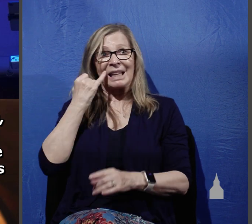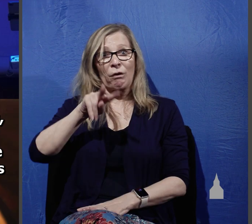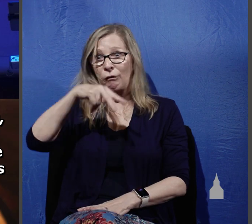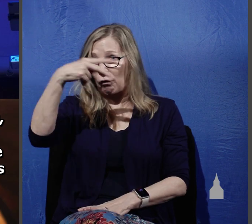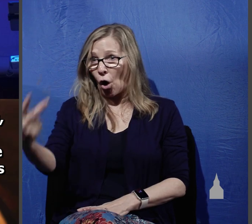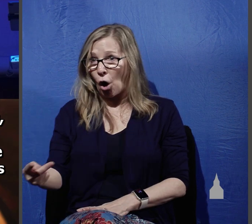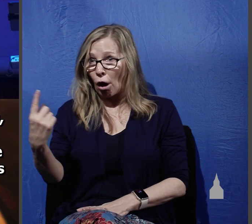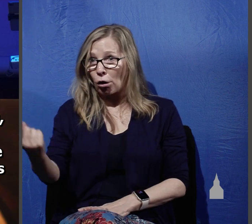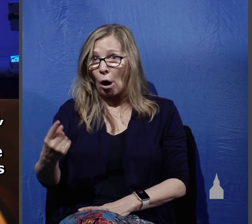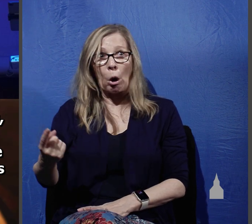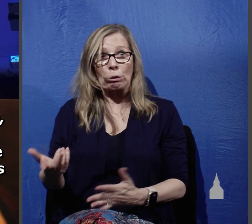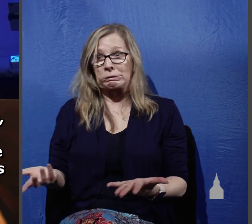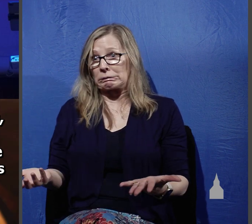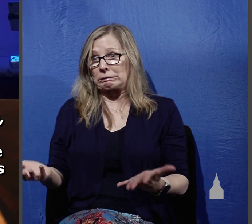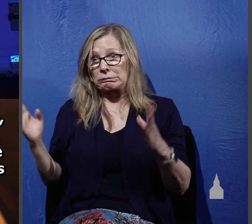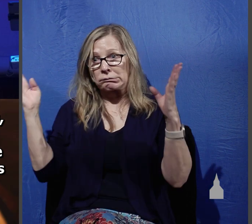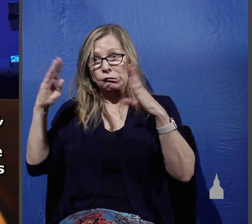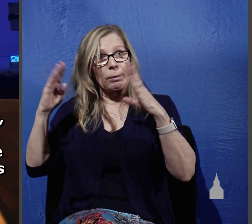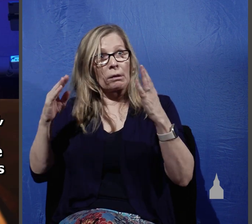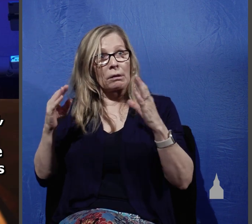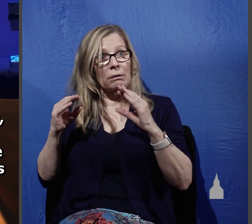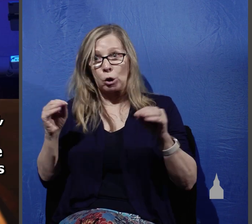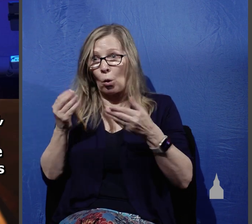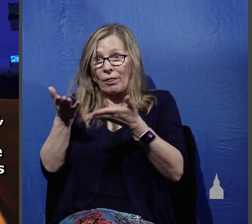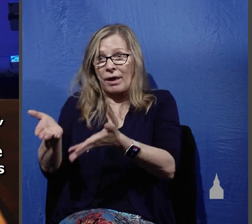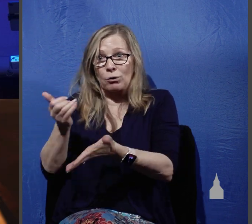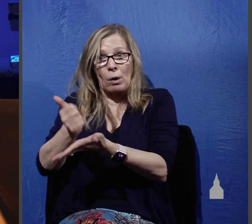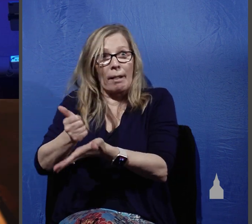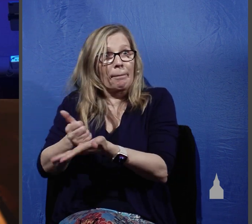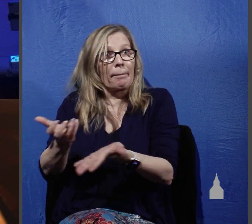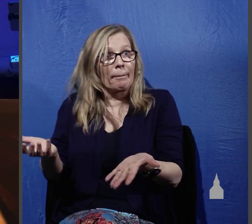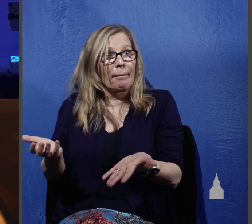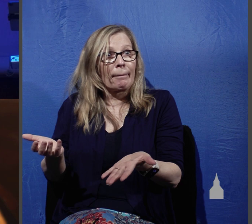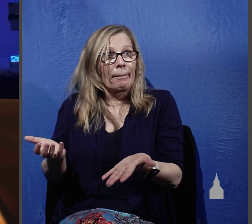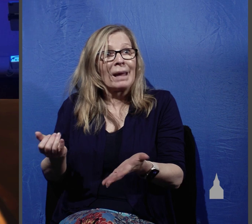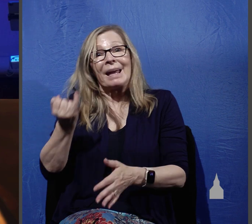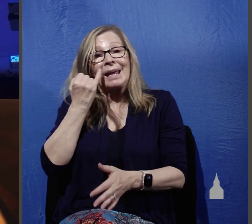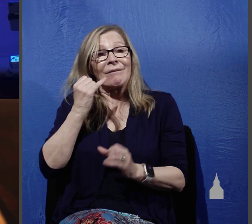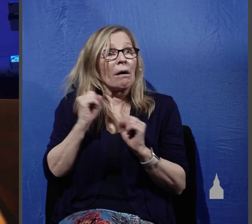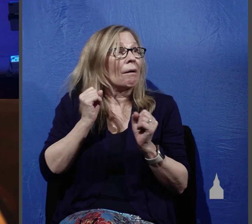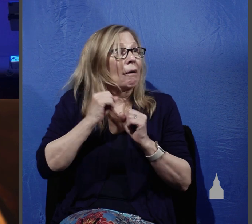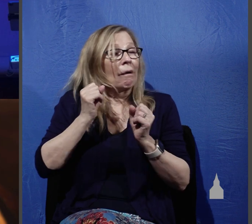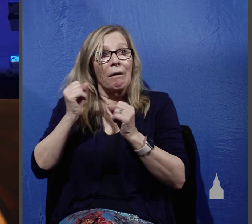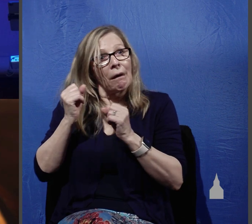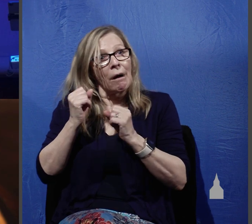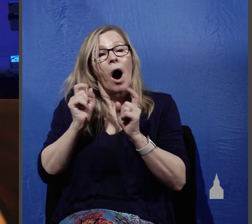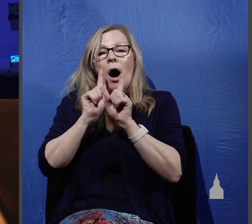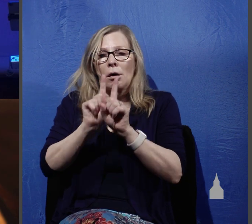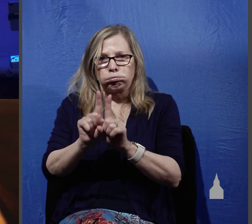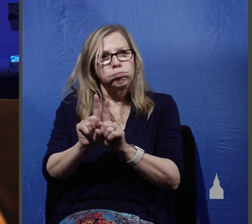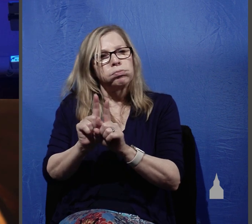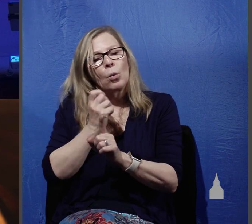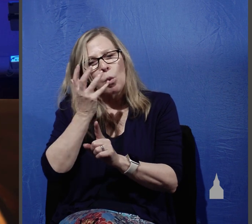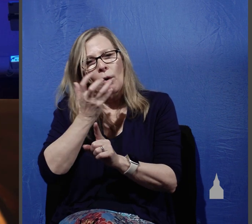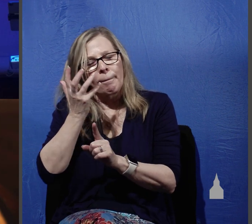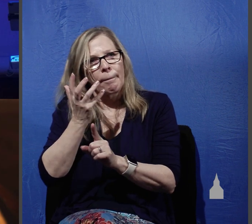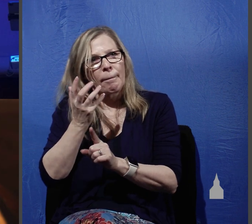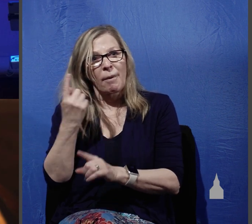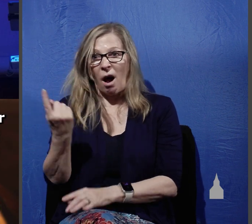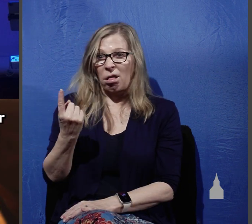is not another to lift him up. Furthermore, if two lie down together, they keep warm. But how can one be warm alone? And if one